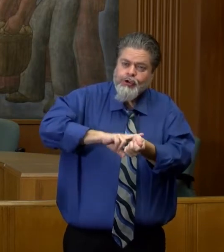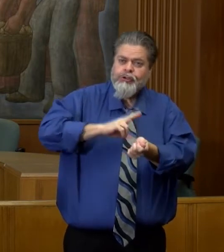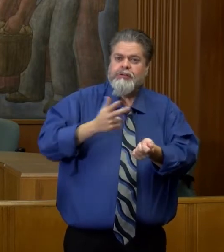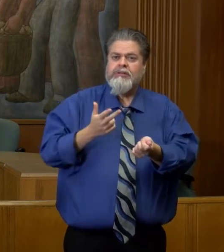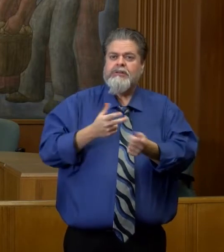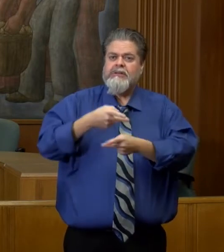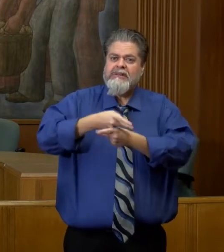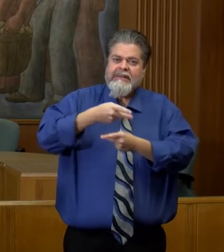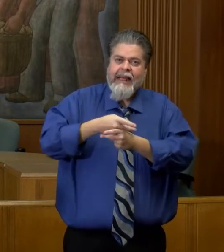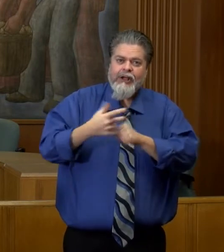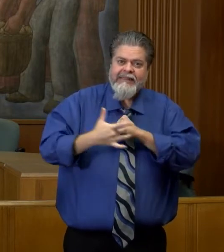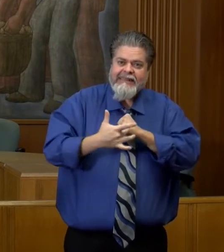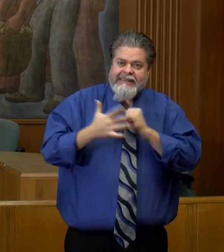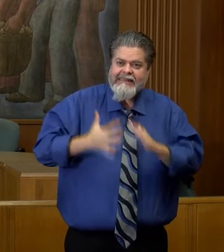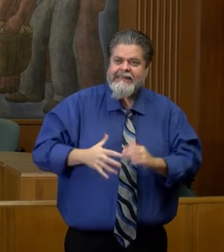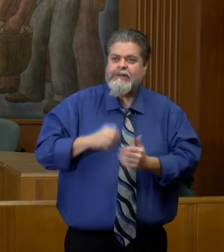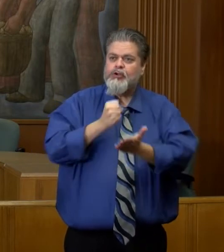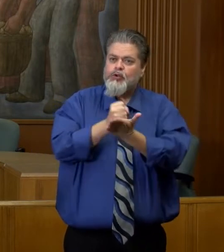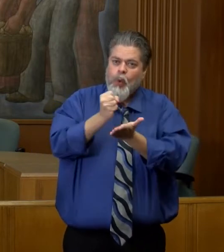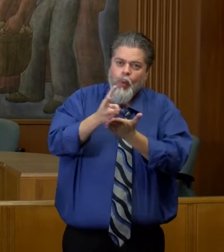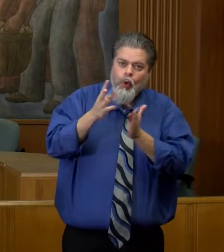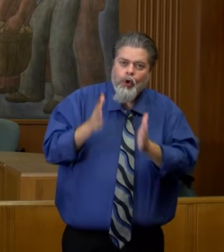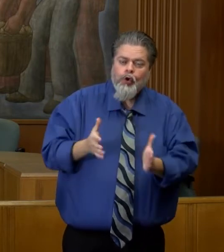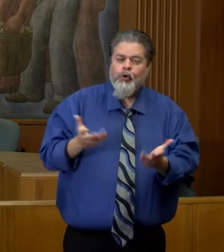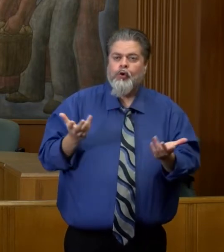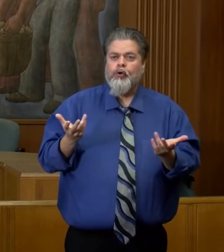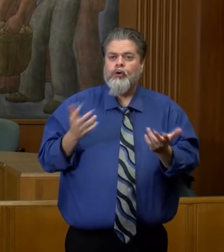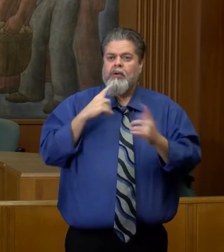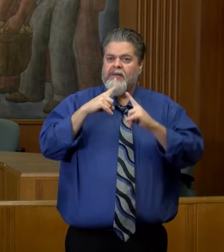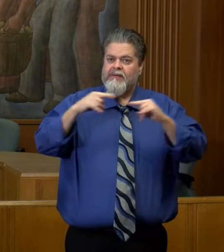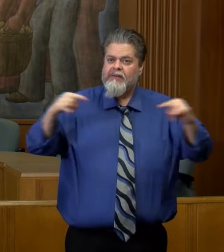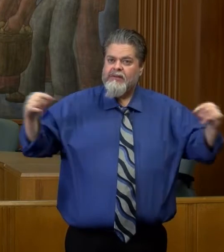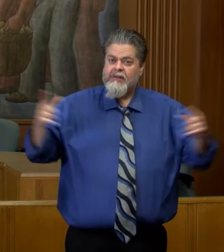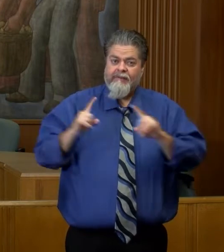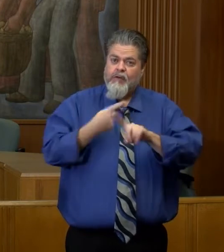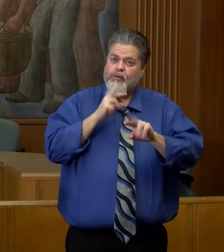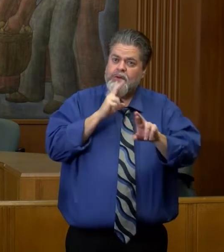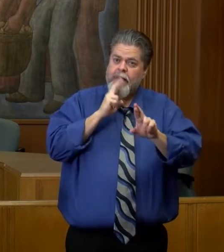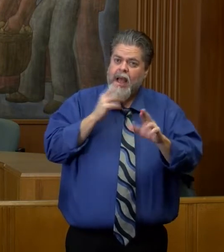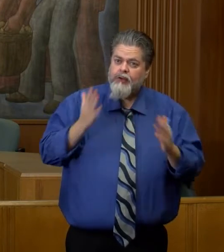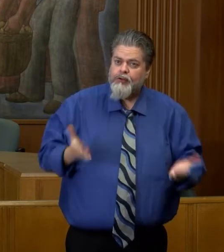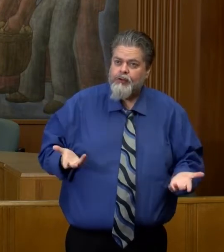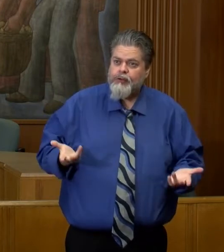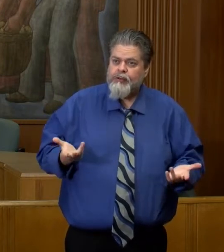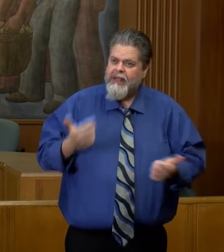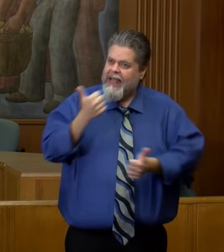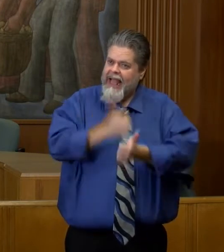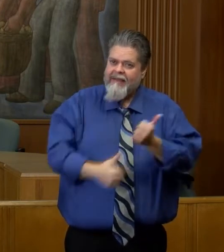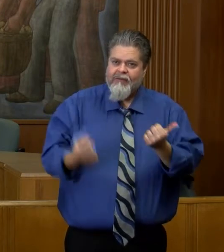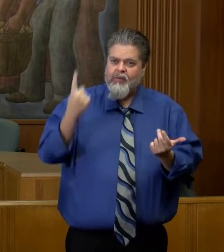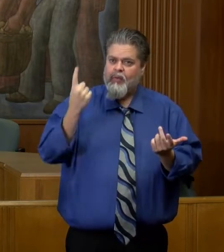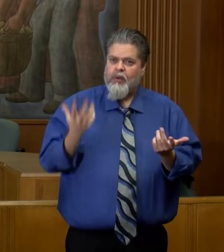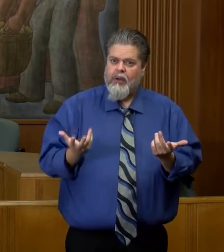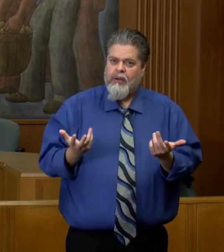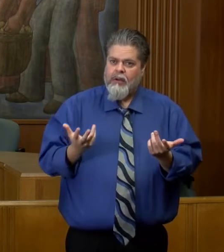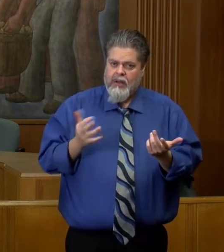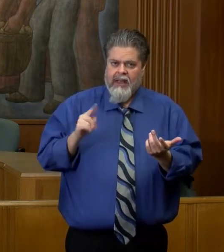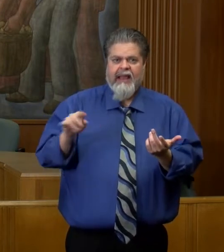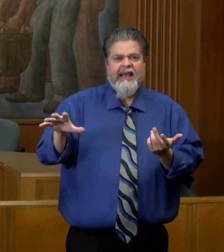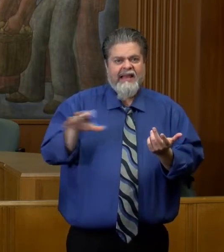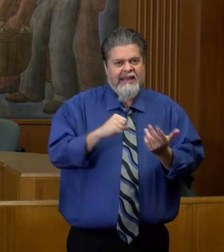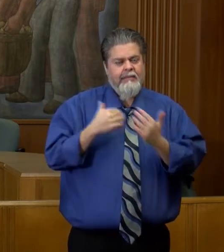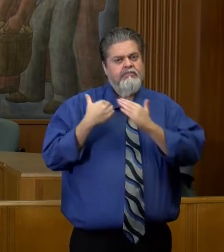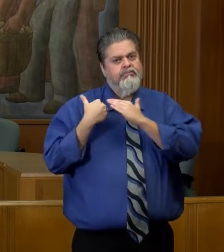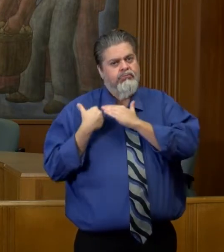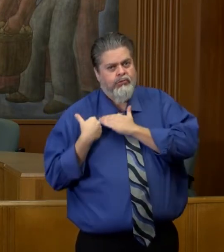care techs and social workers and first responders and everybody. And it's taken its toll